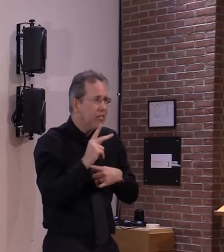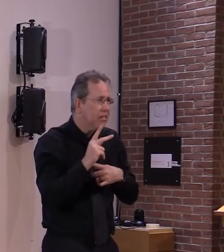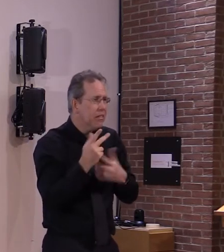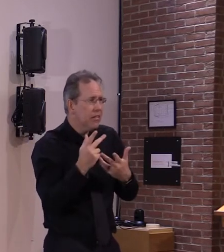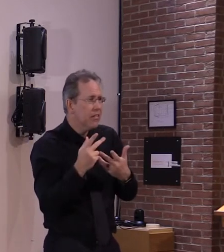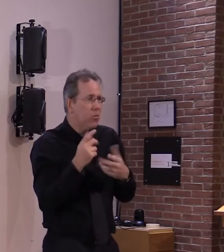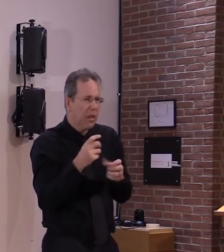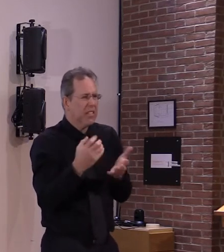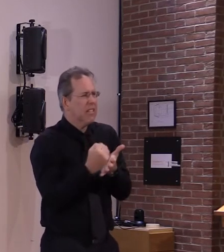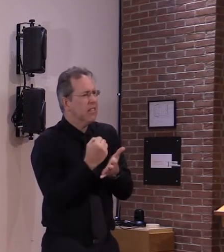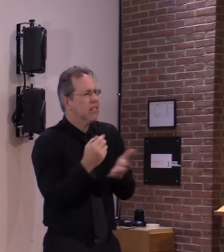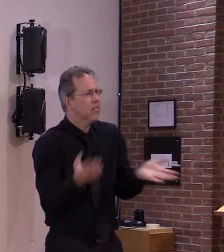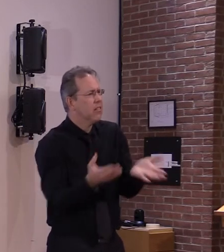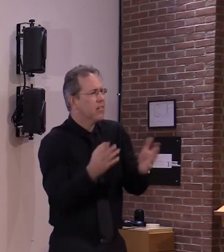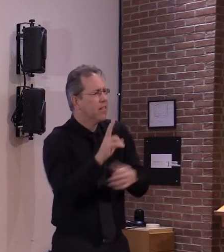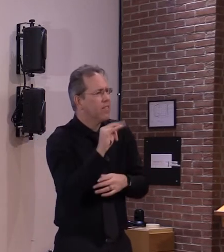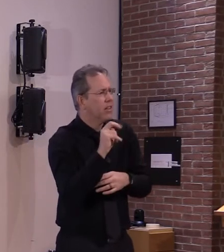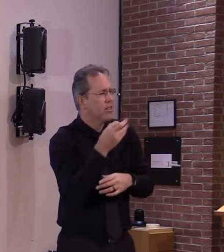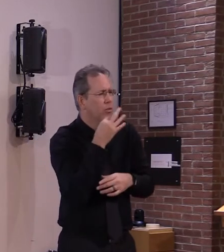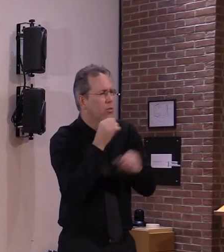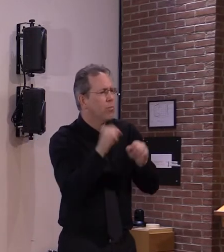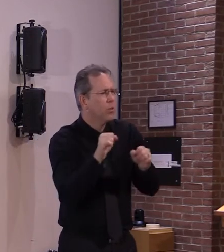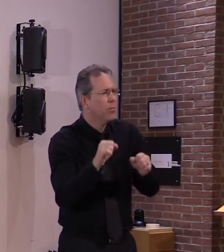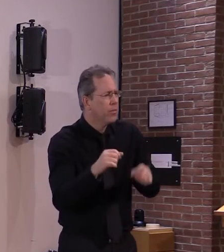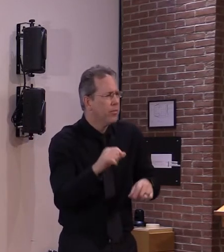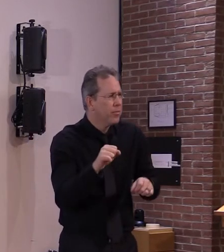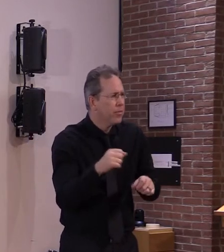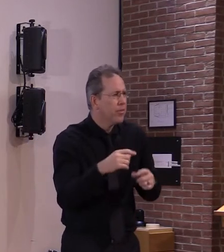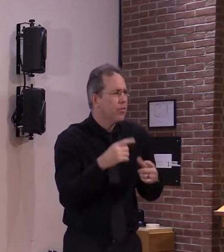attention during that time they certainly will still get vaccine